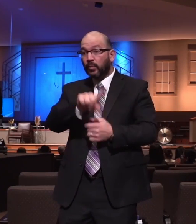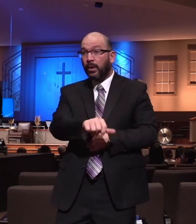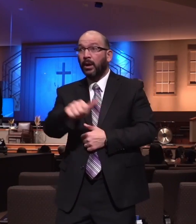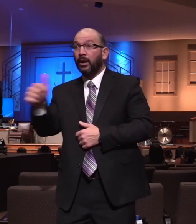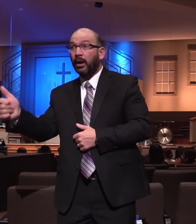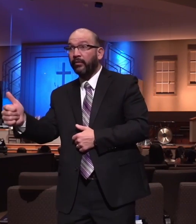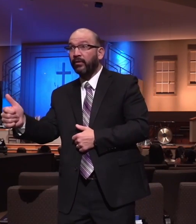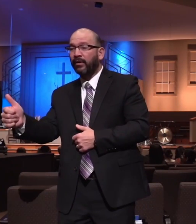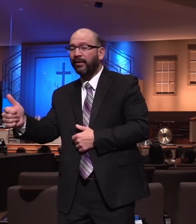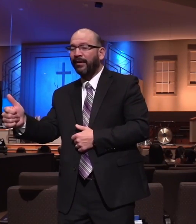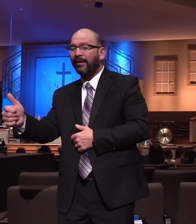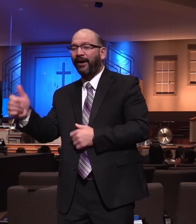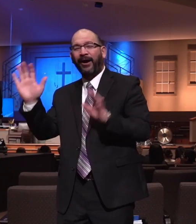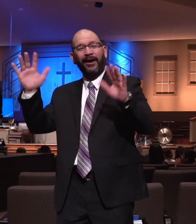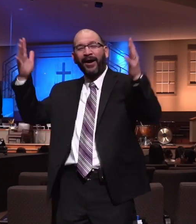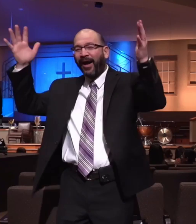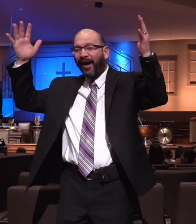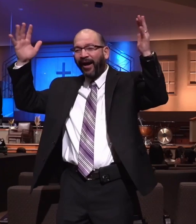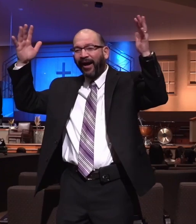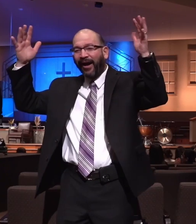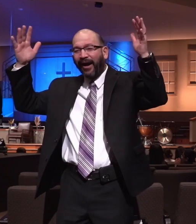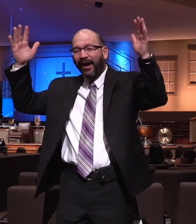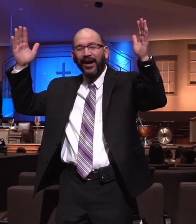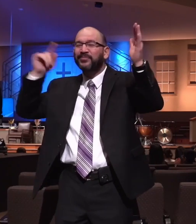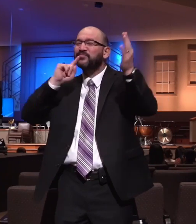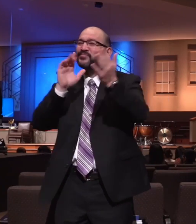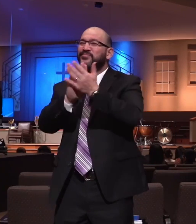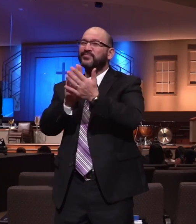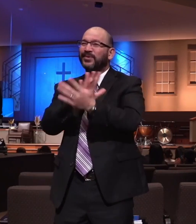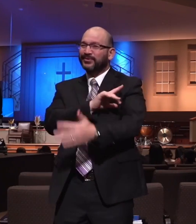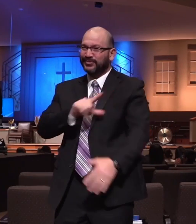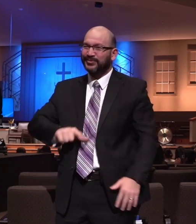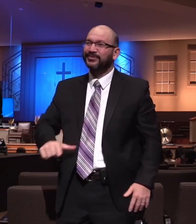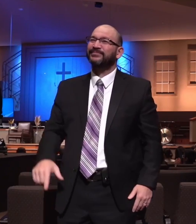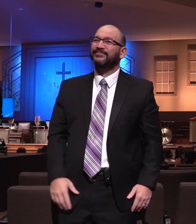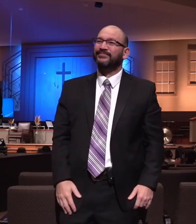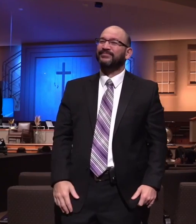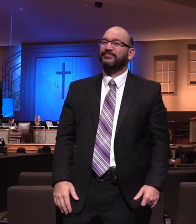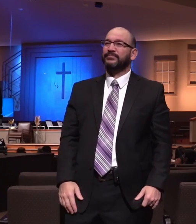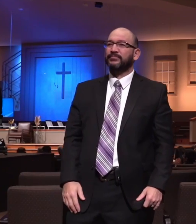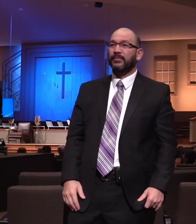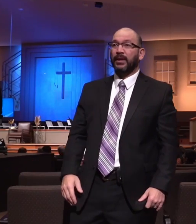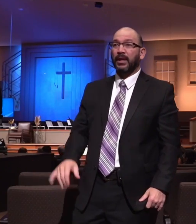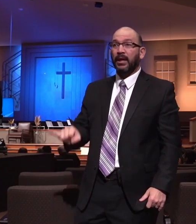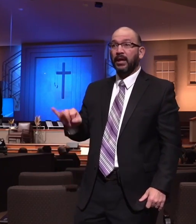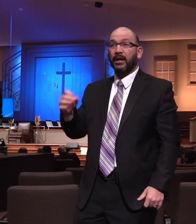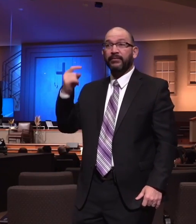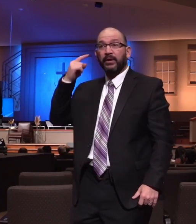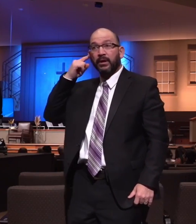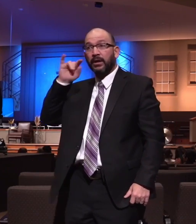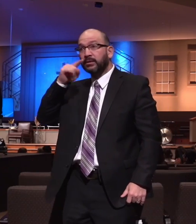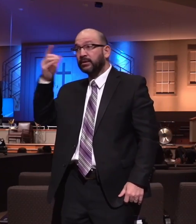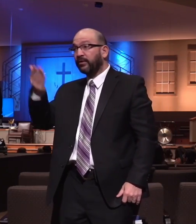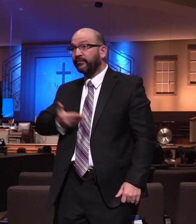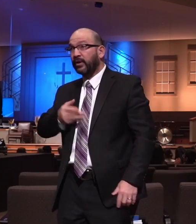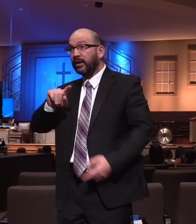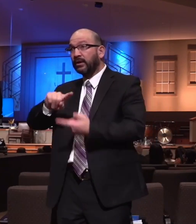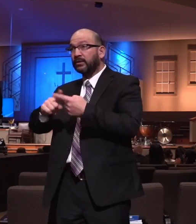practicing something you taught them. Watch this. You hear your child invite a friend to church and it's not soul winning.